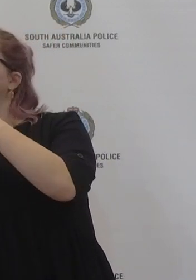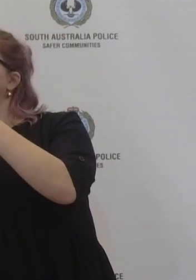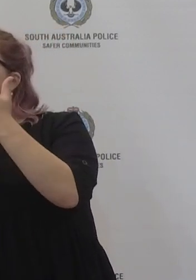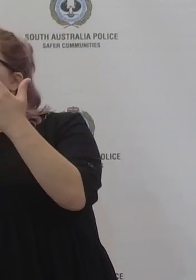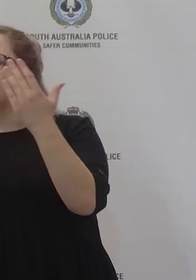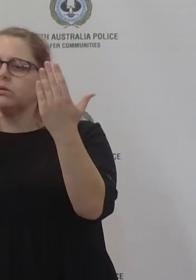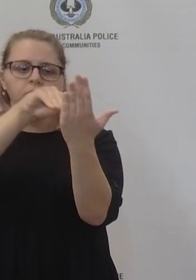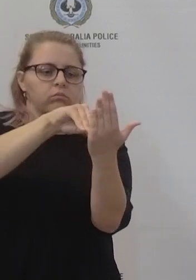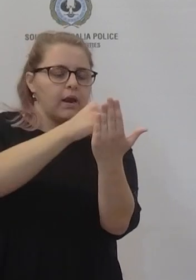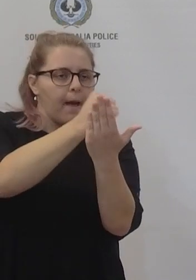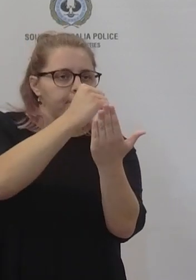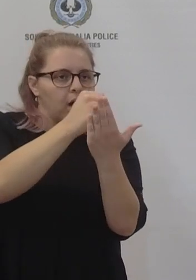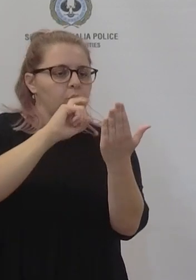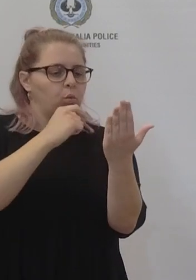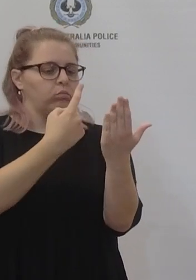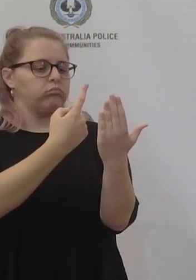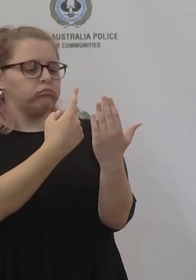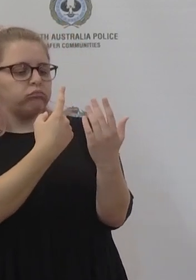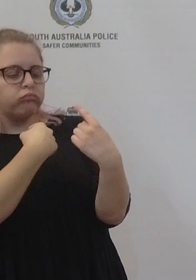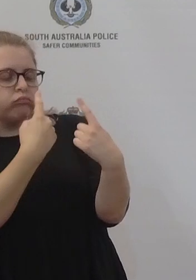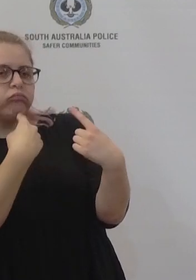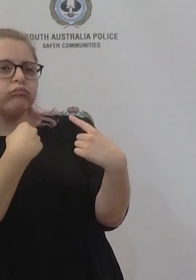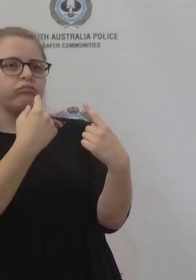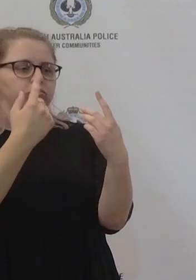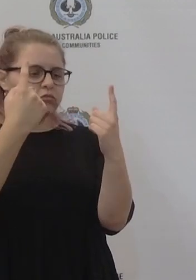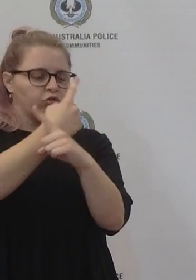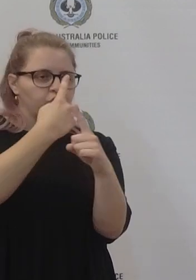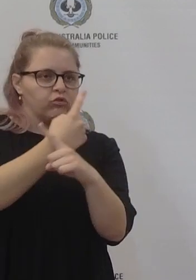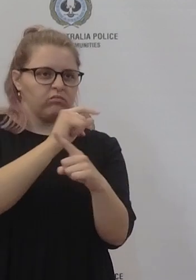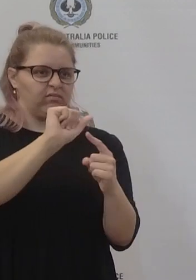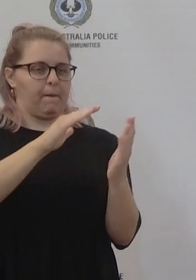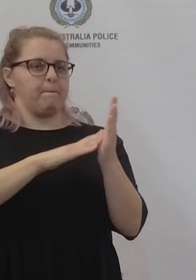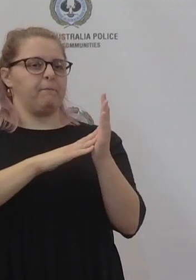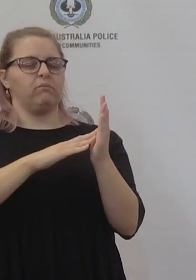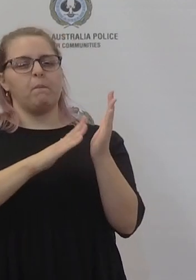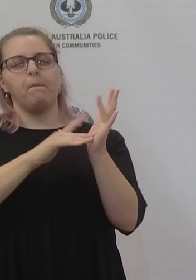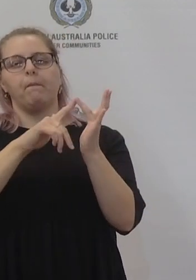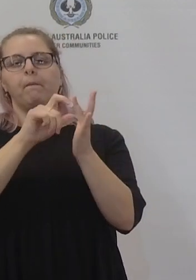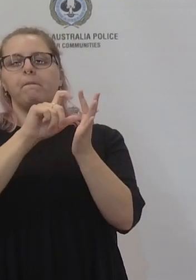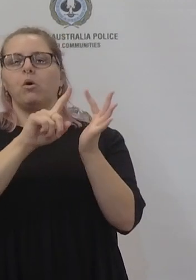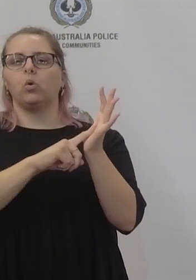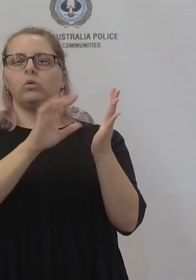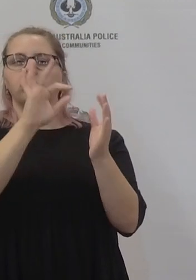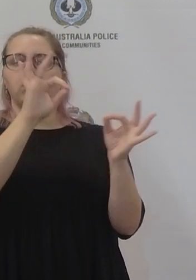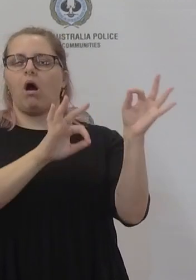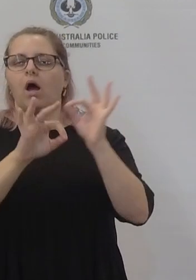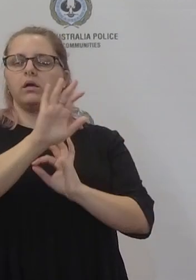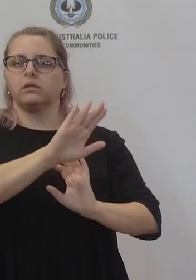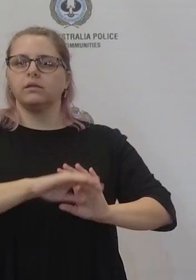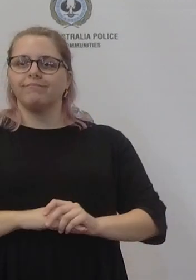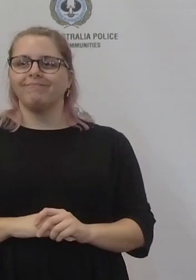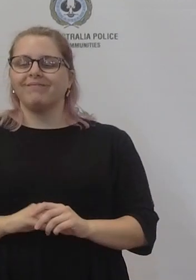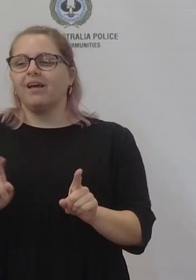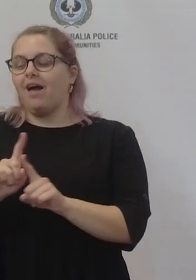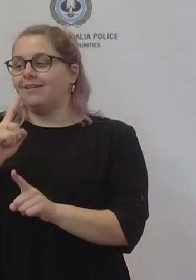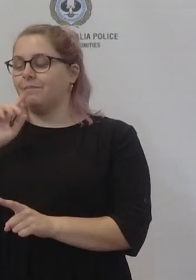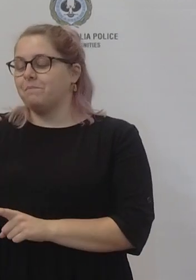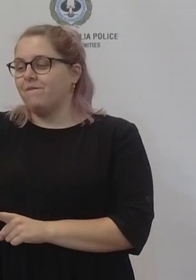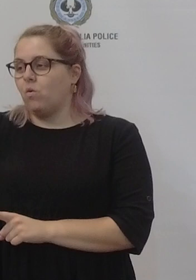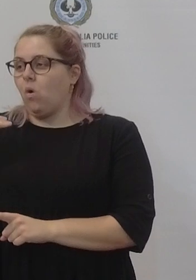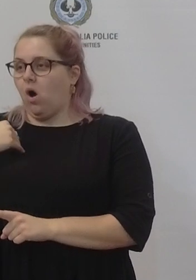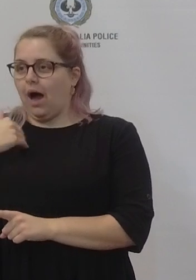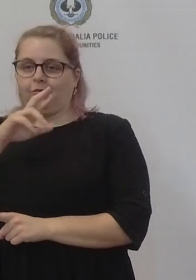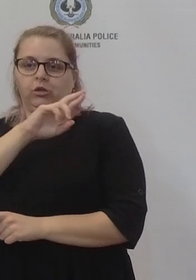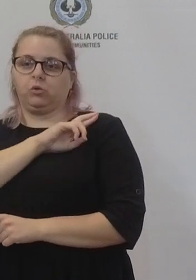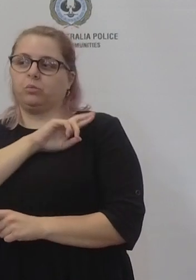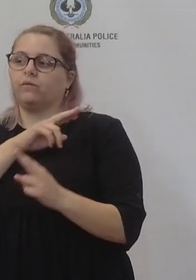you know i think um and i can't speak for the hospital system as i said i'm responsible for keeping people out of hospital but i